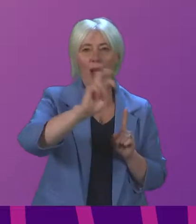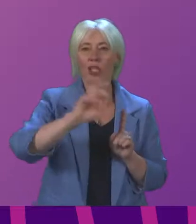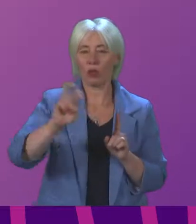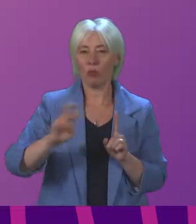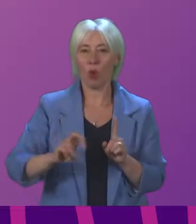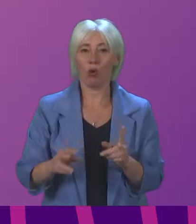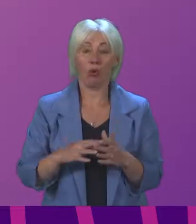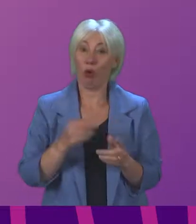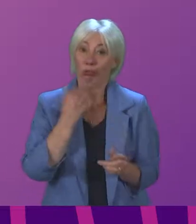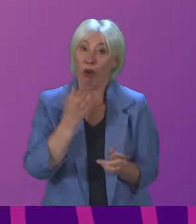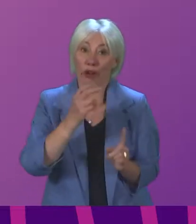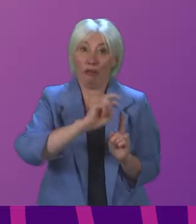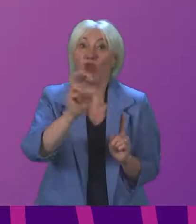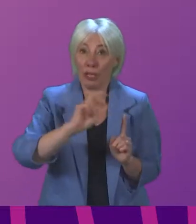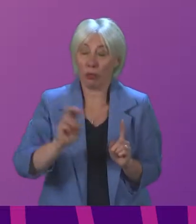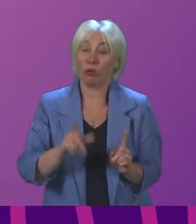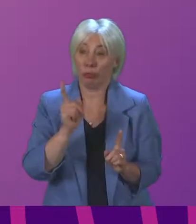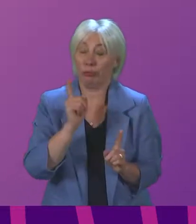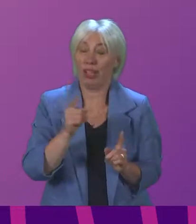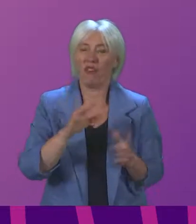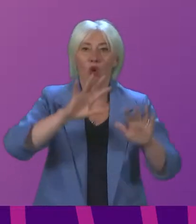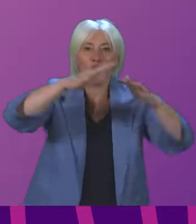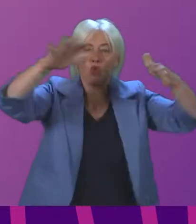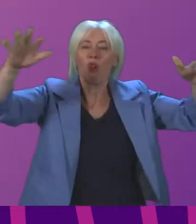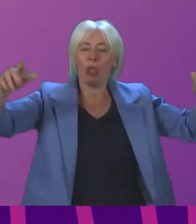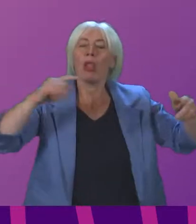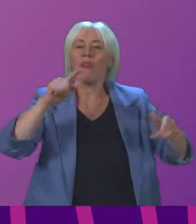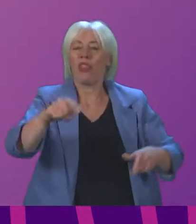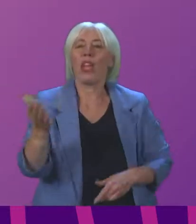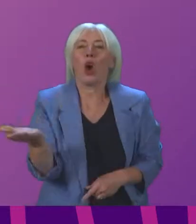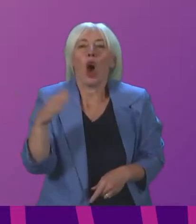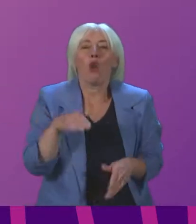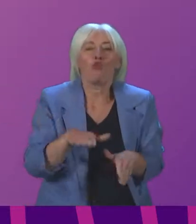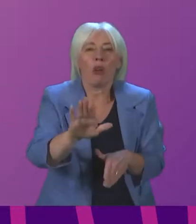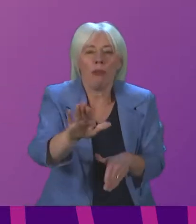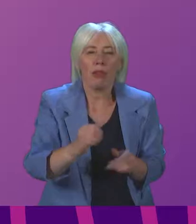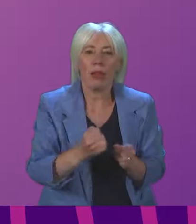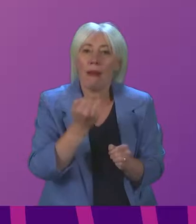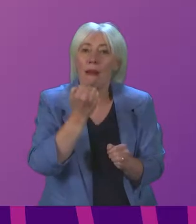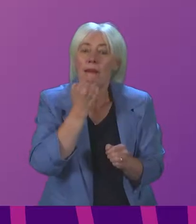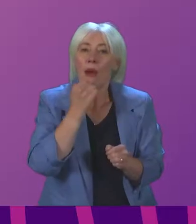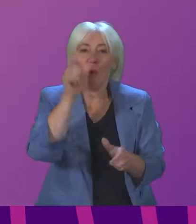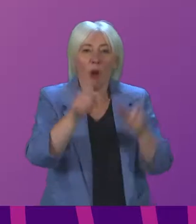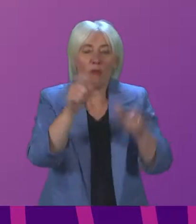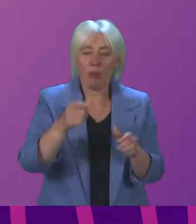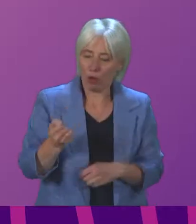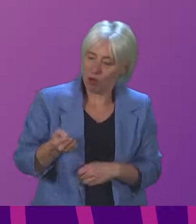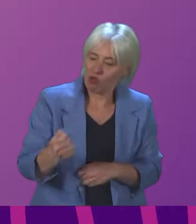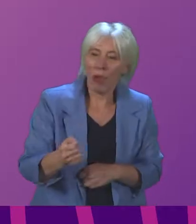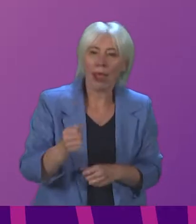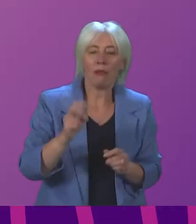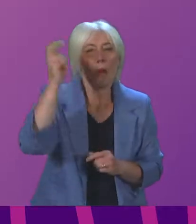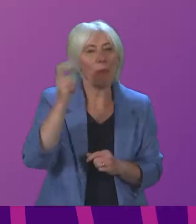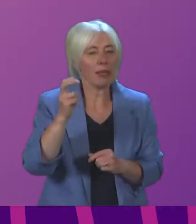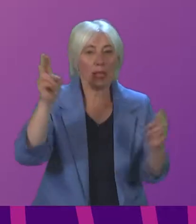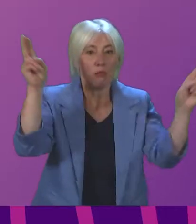the current lack of it, will play a major part in rural recovery. While passenger numbers have fallen dramatically on both buses and trains, believe it is